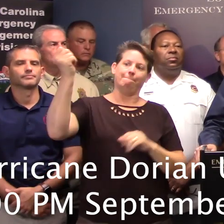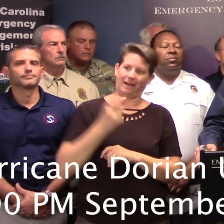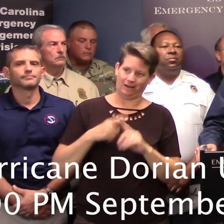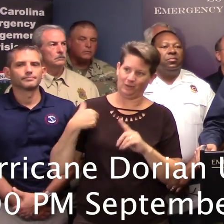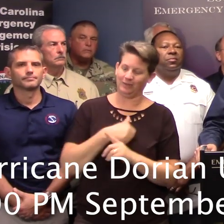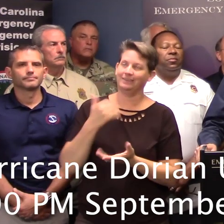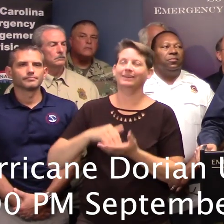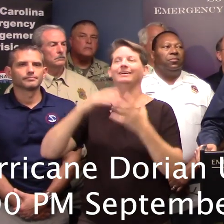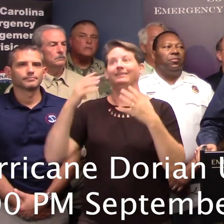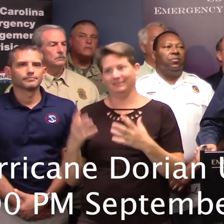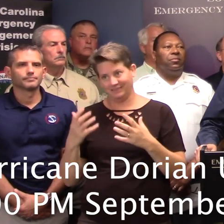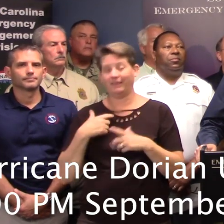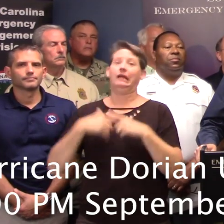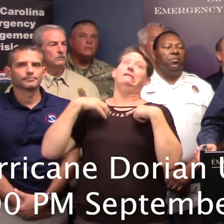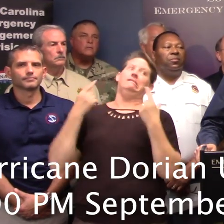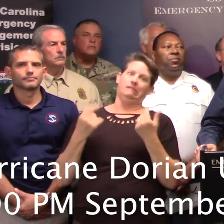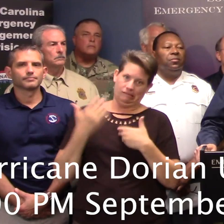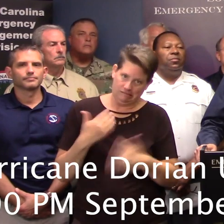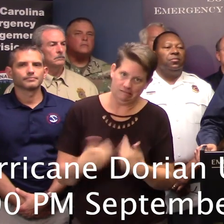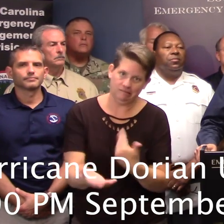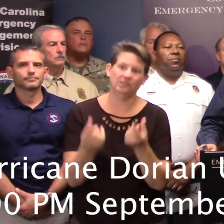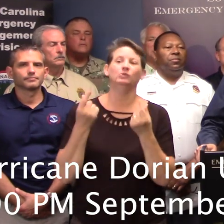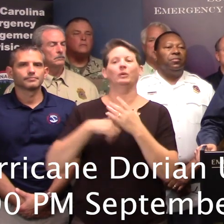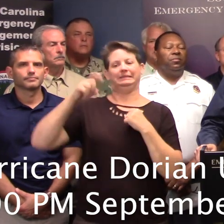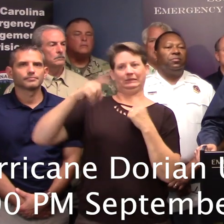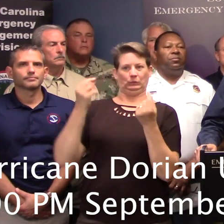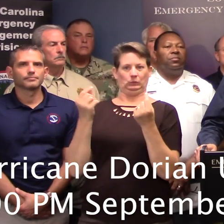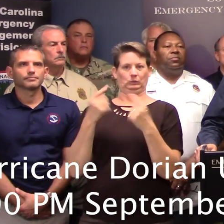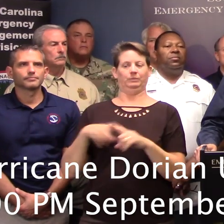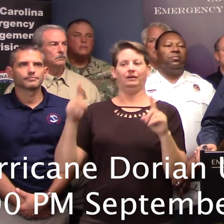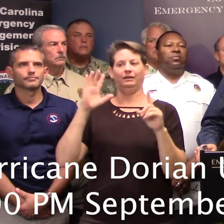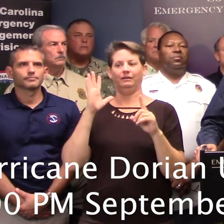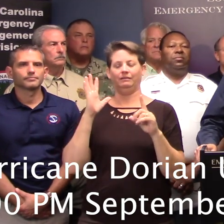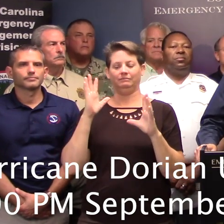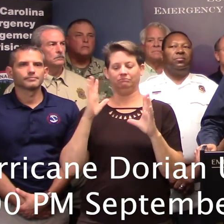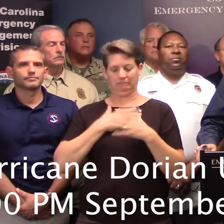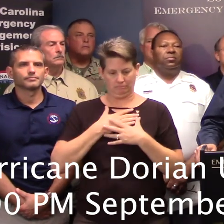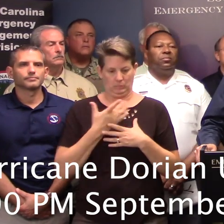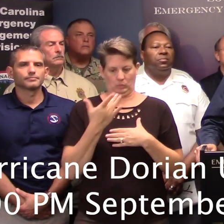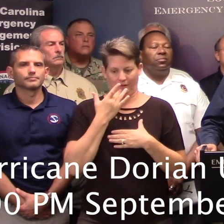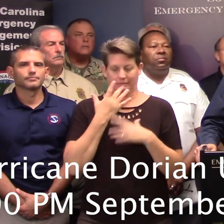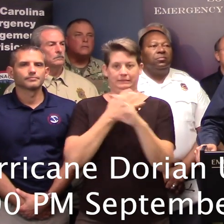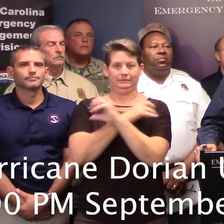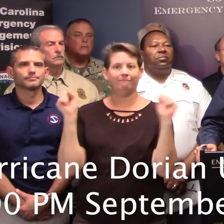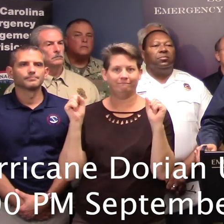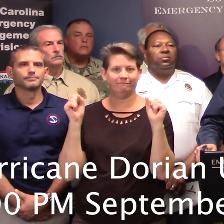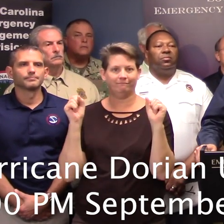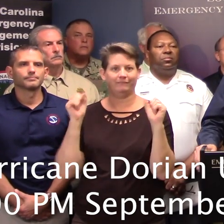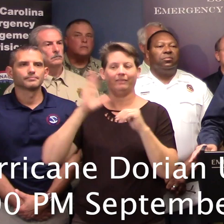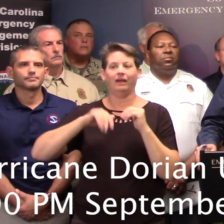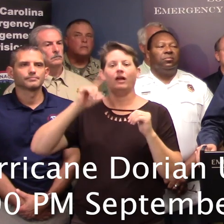in which case we would go into overdrive and continue doing what we're doing. But we'd rather be safe than sorry,